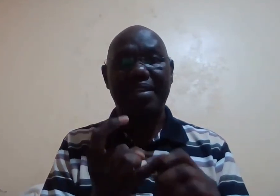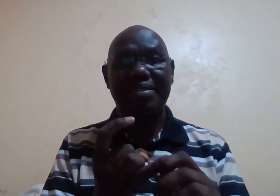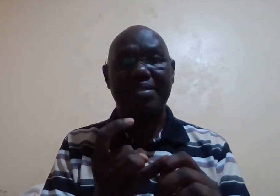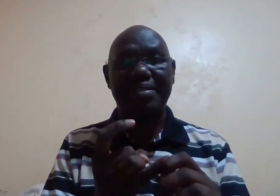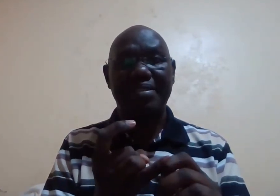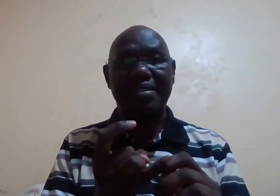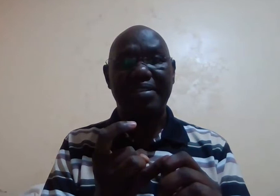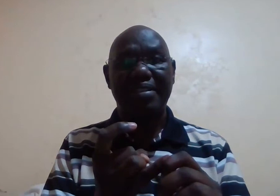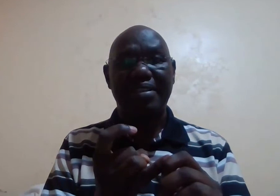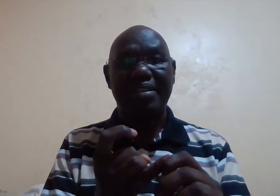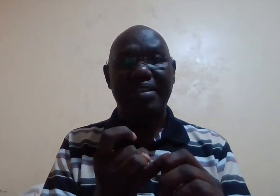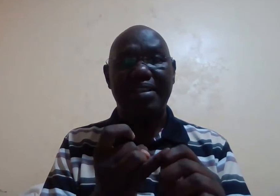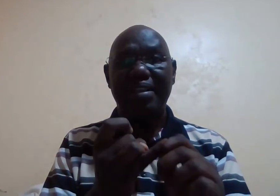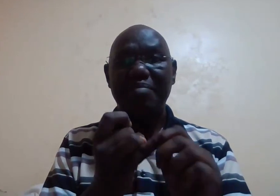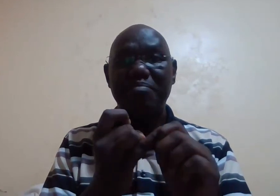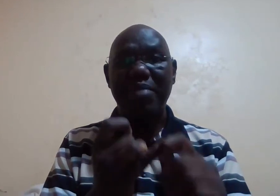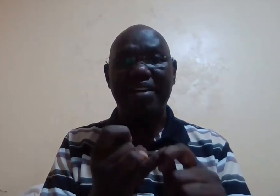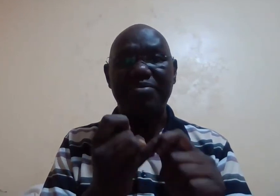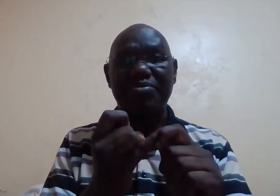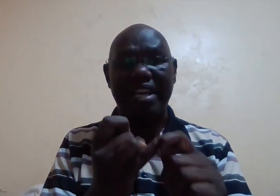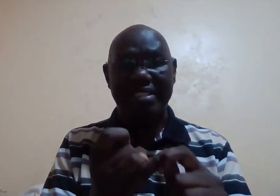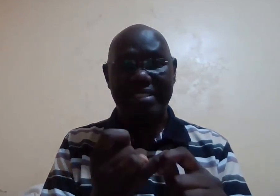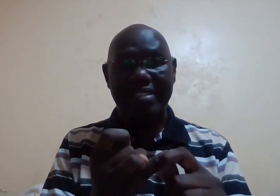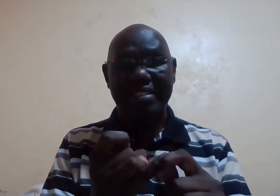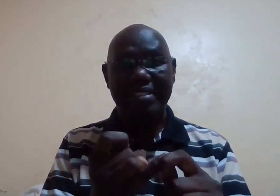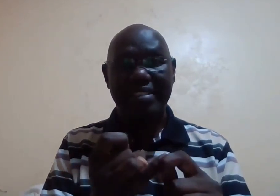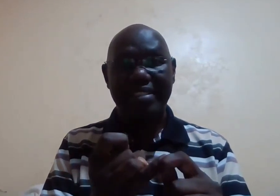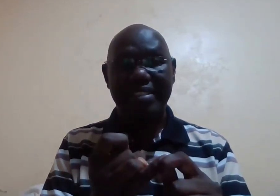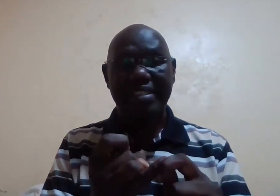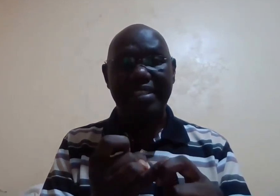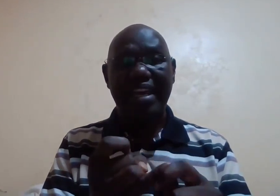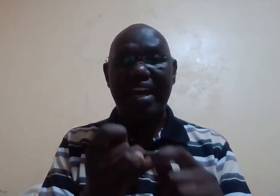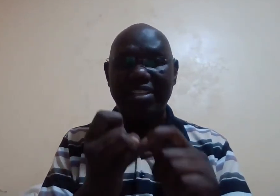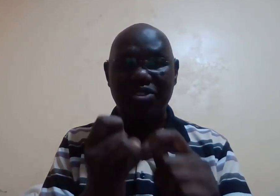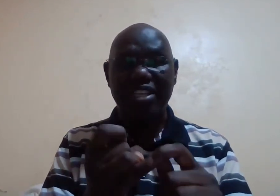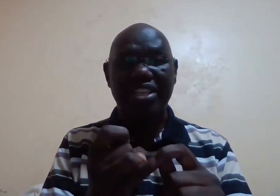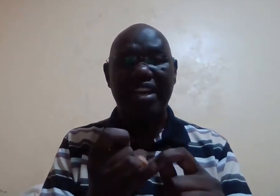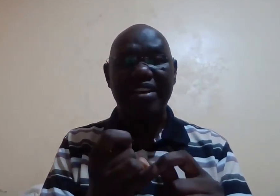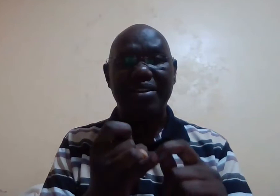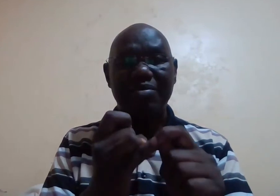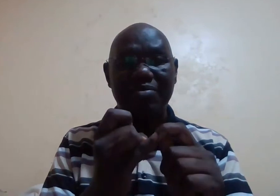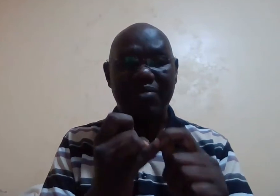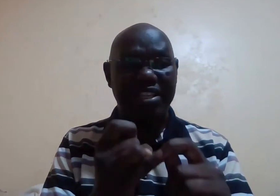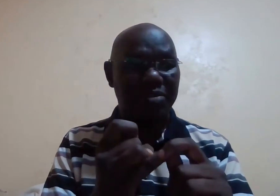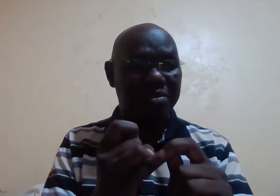six make friends and treasure friendships